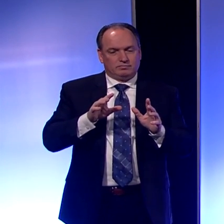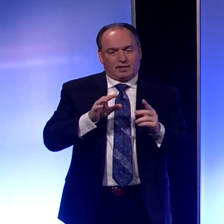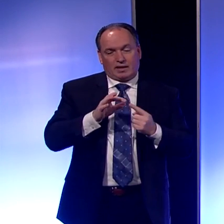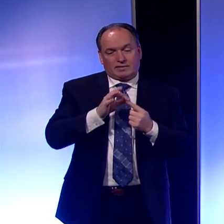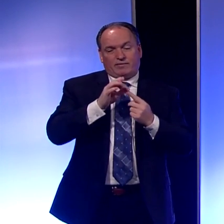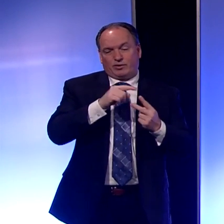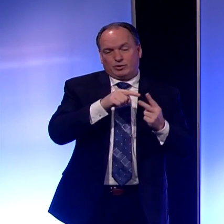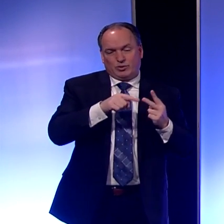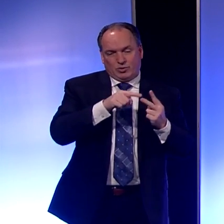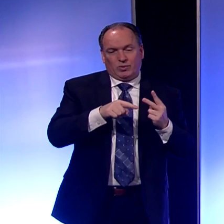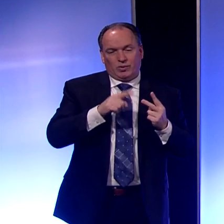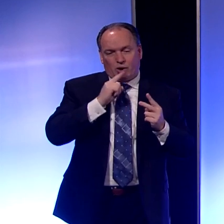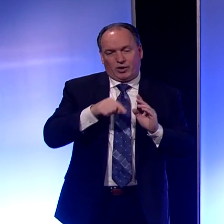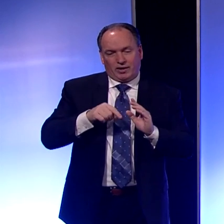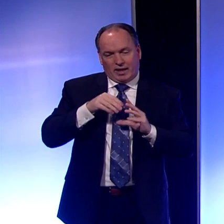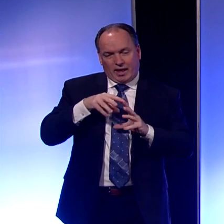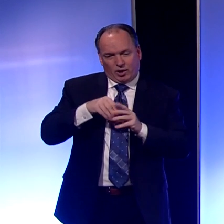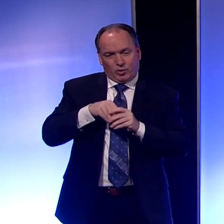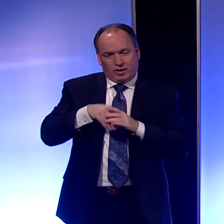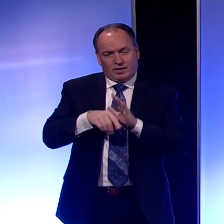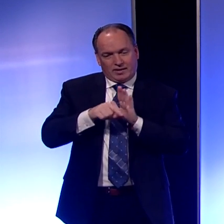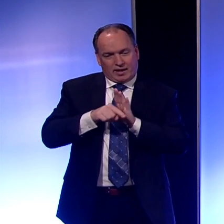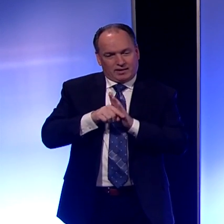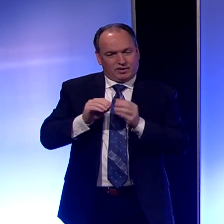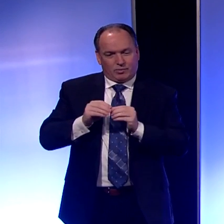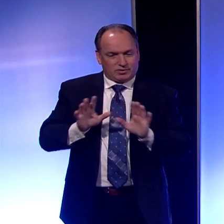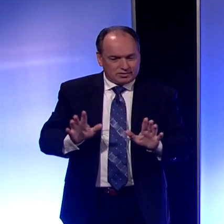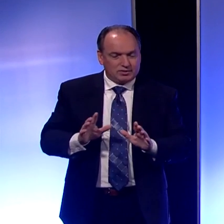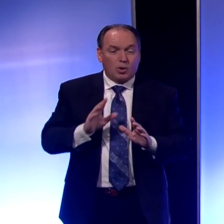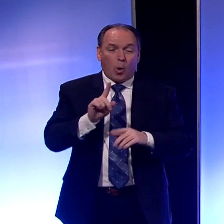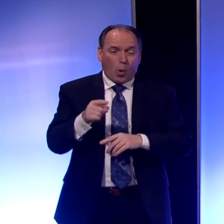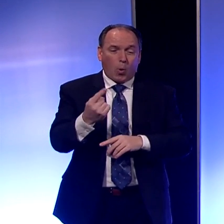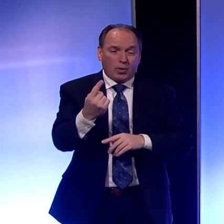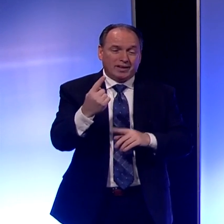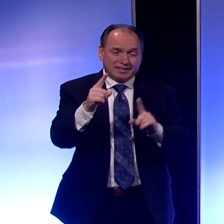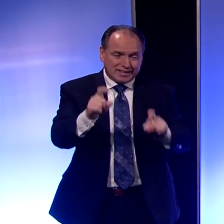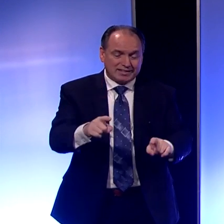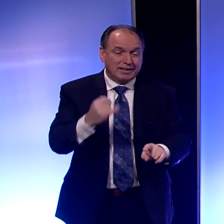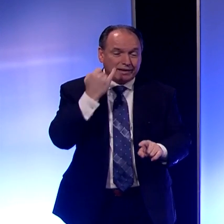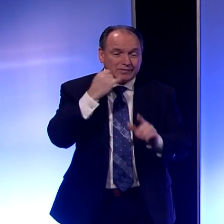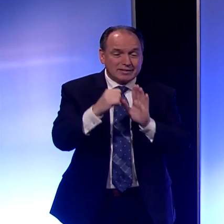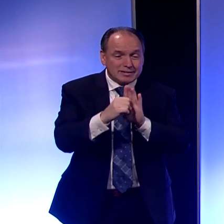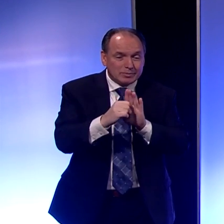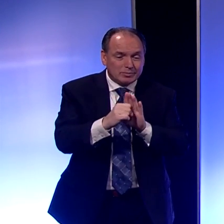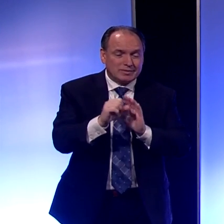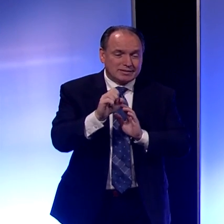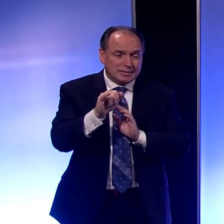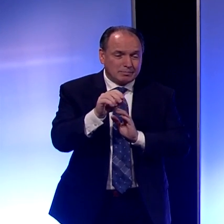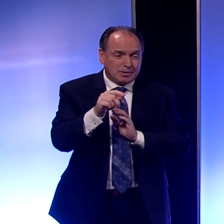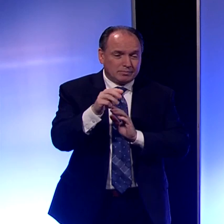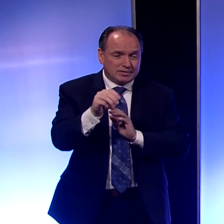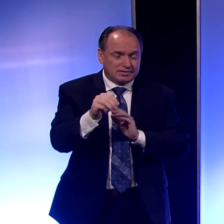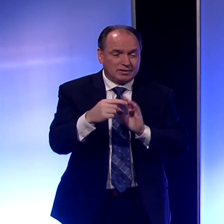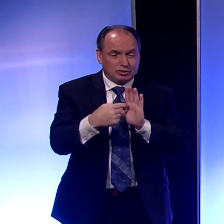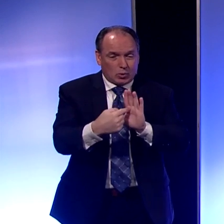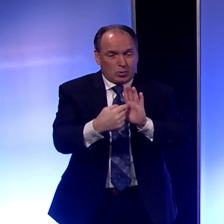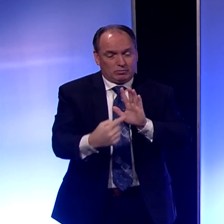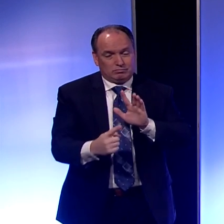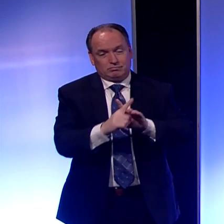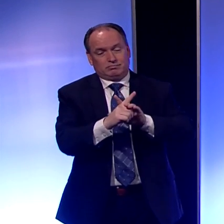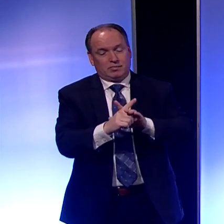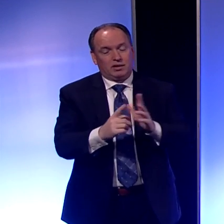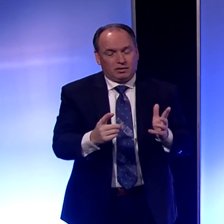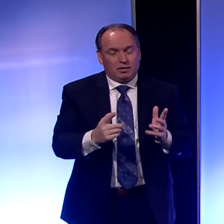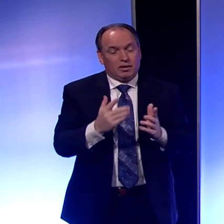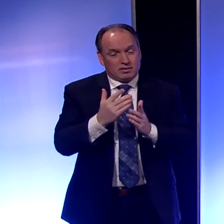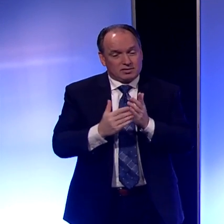would be in our negative numbers. And they only get tested if they have symptoms for the most part. So, you know, we have